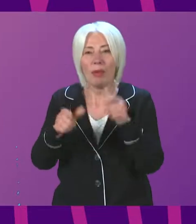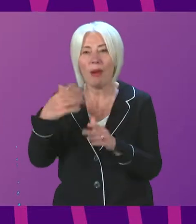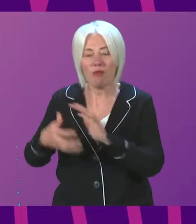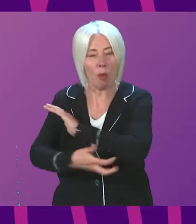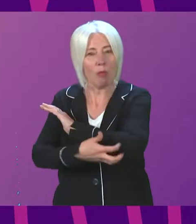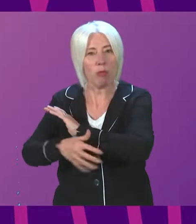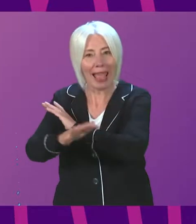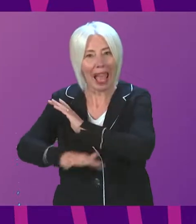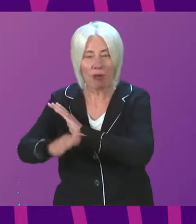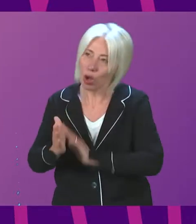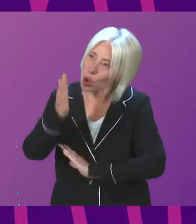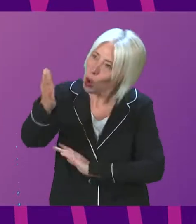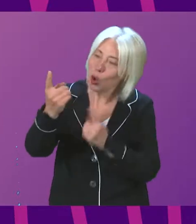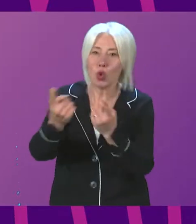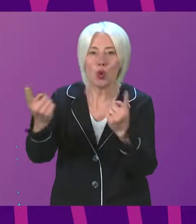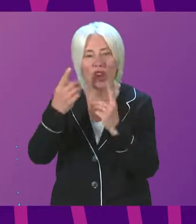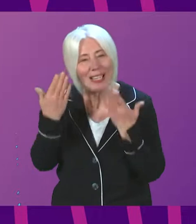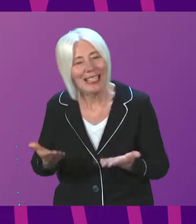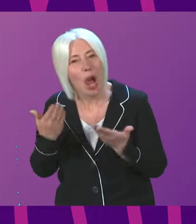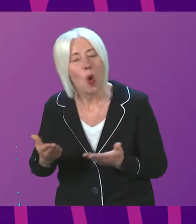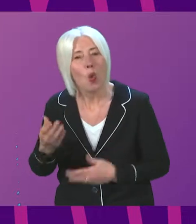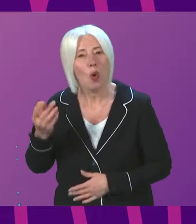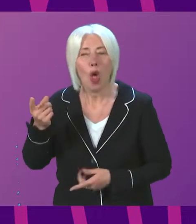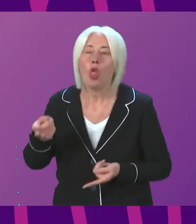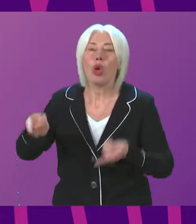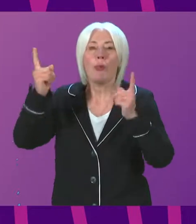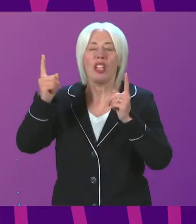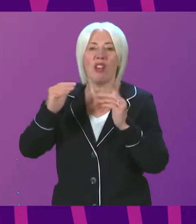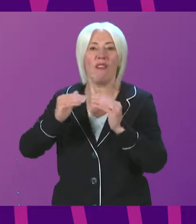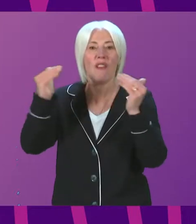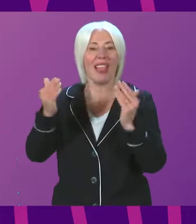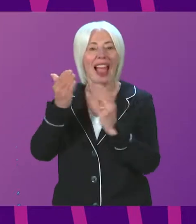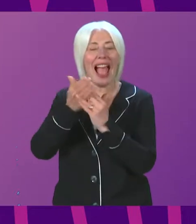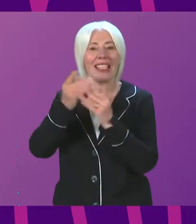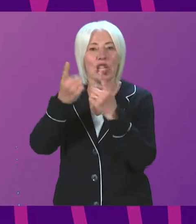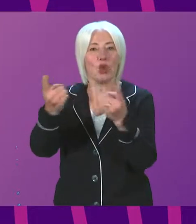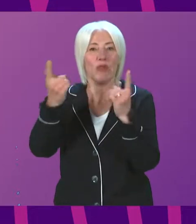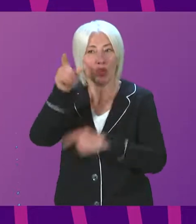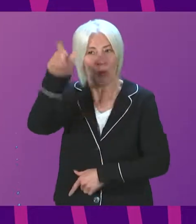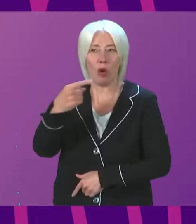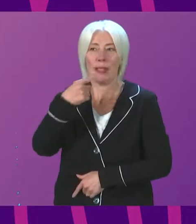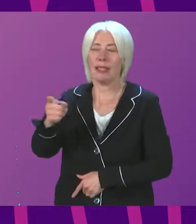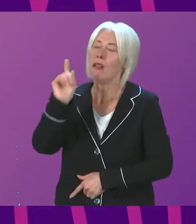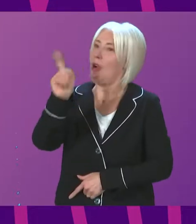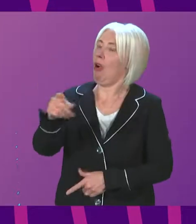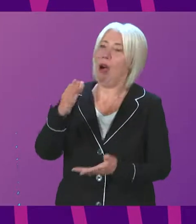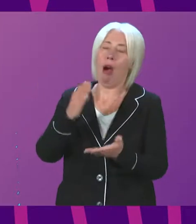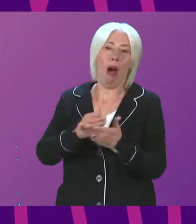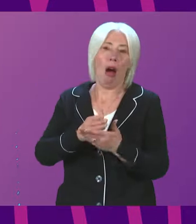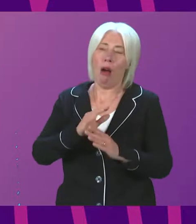going to university something that the Commissioner for Fair Access to University described last week as an unambiguous